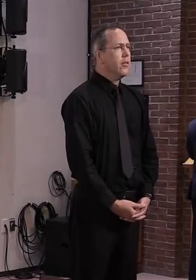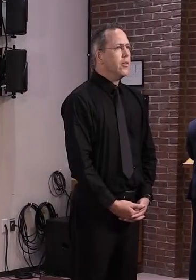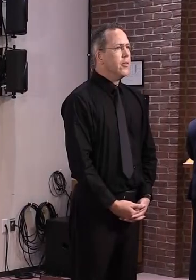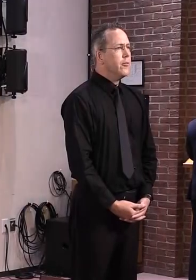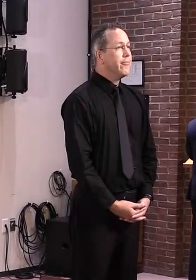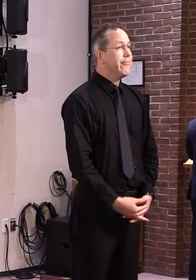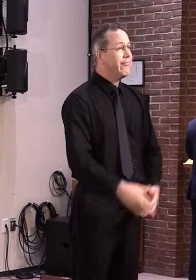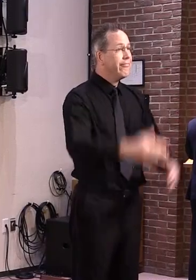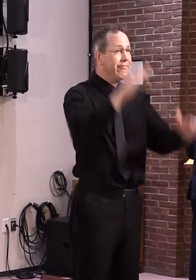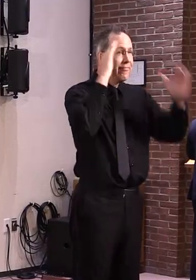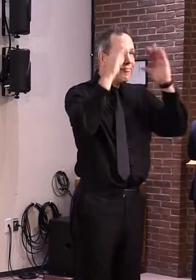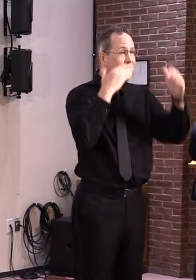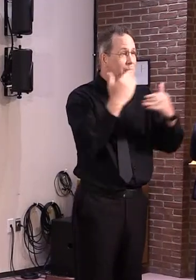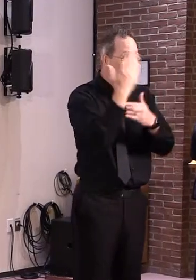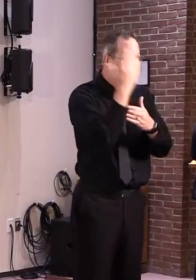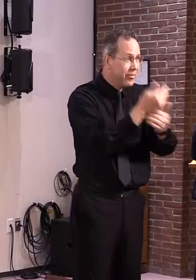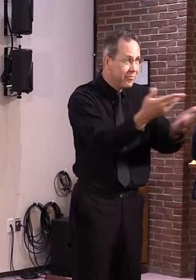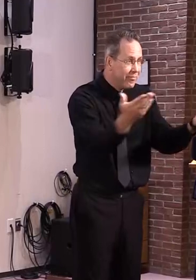Good morning, everyone.